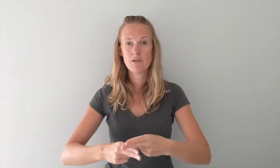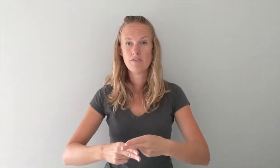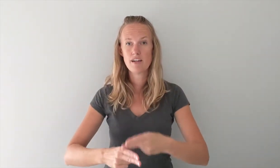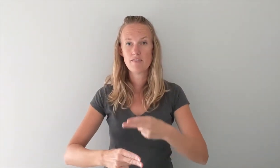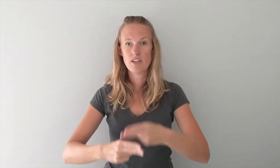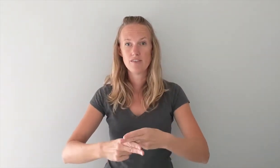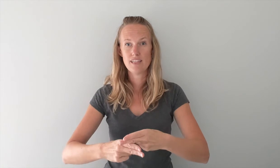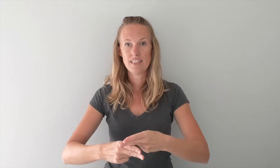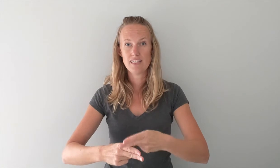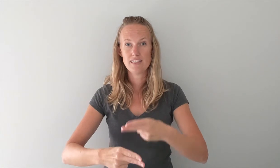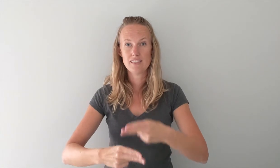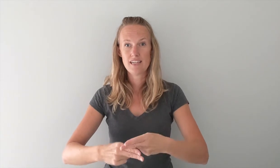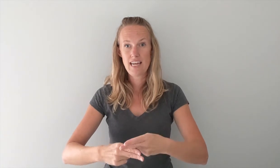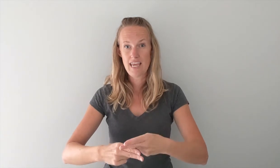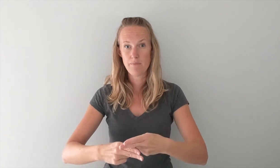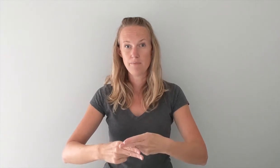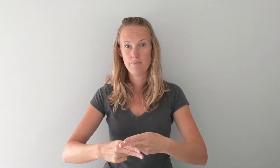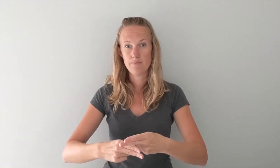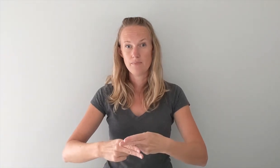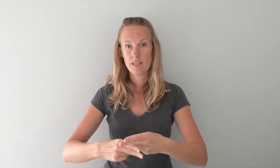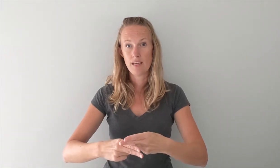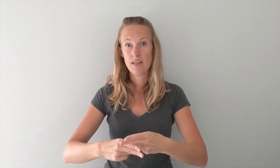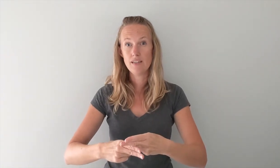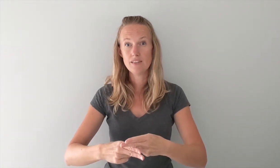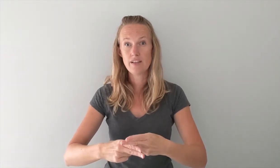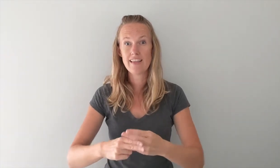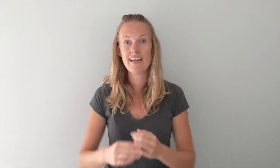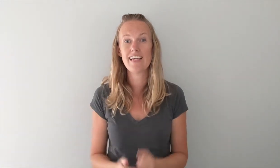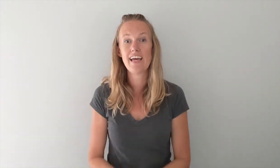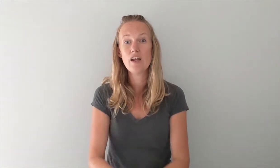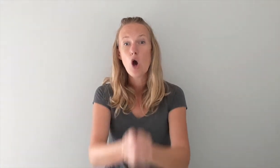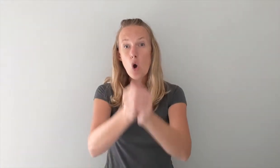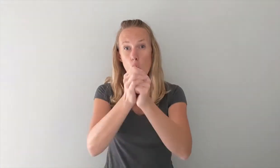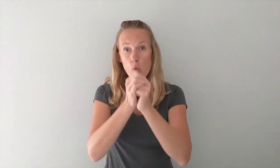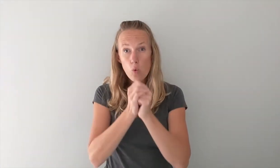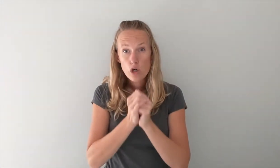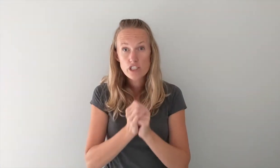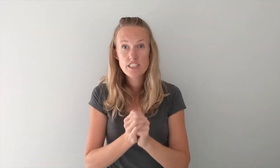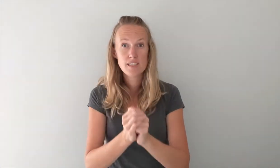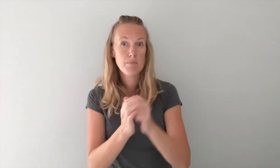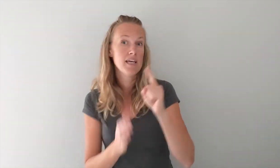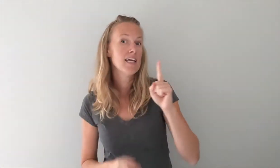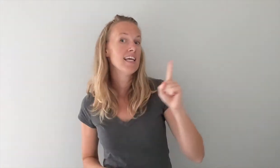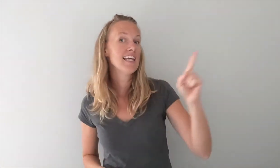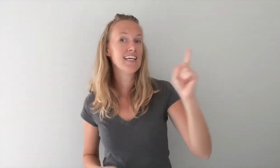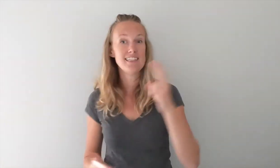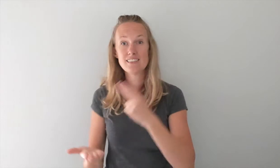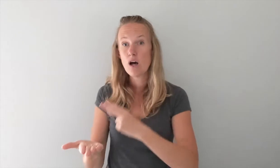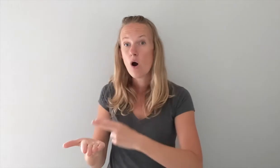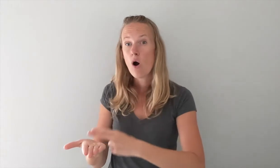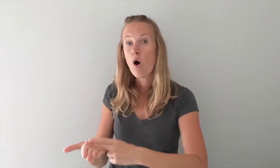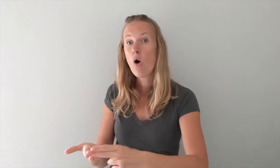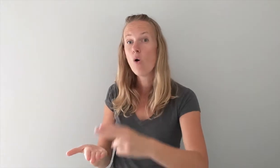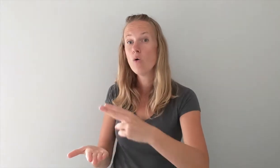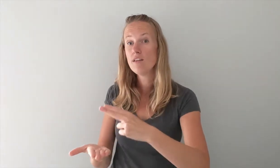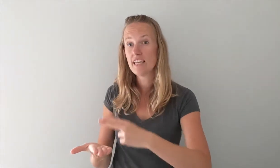in front of you like this name. Okay so that line again worship his holy